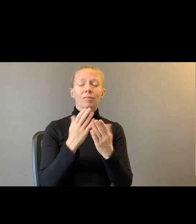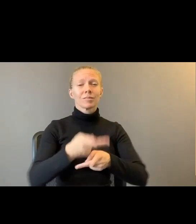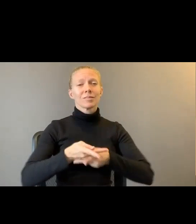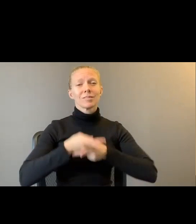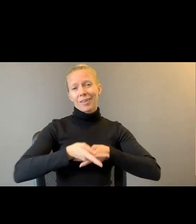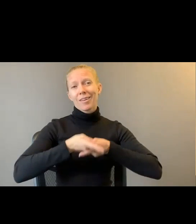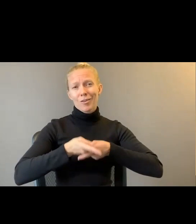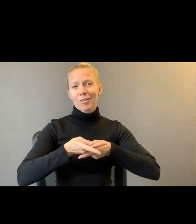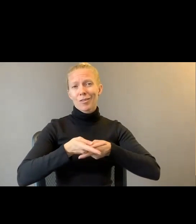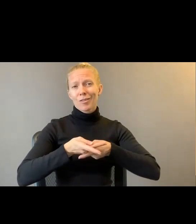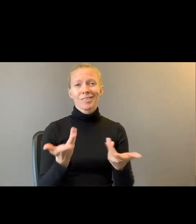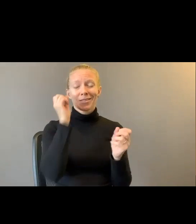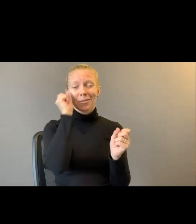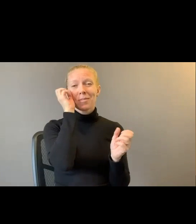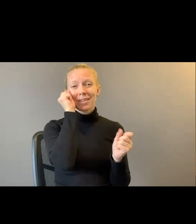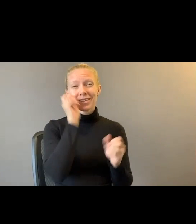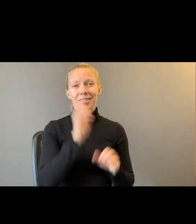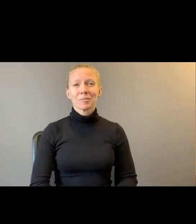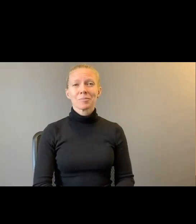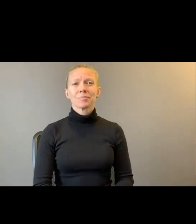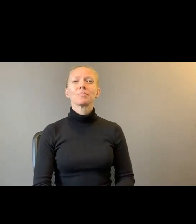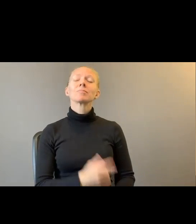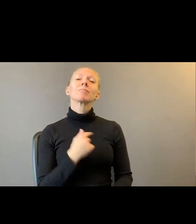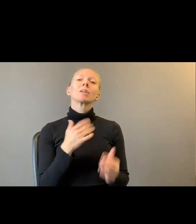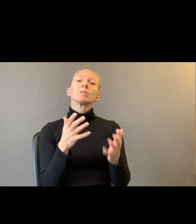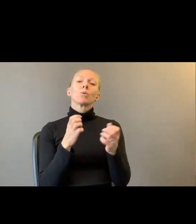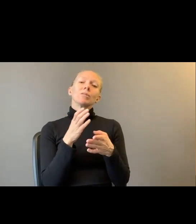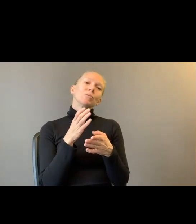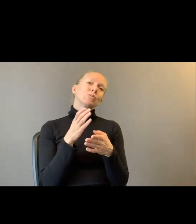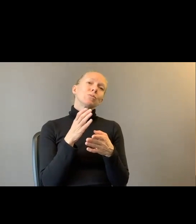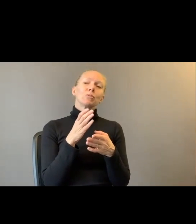I just want to end with a poet.